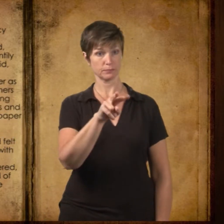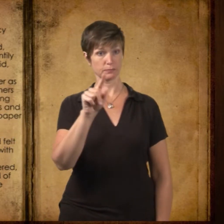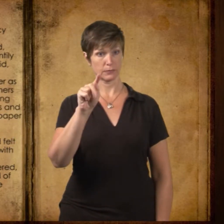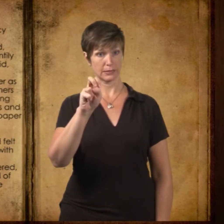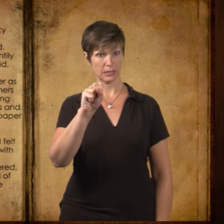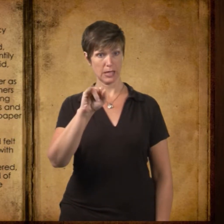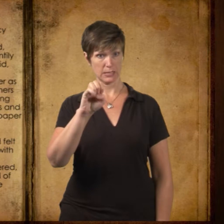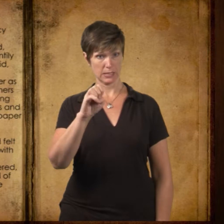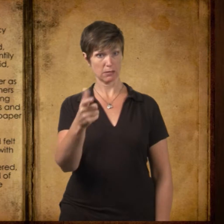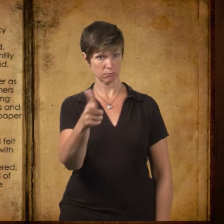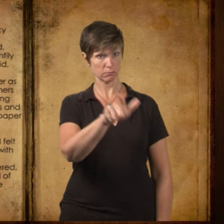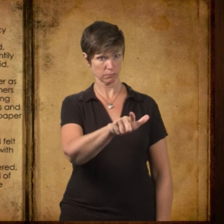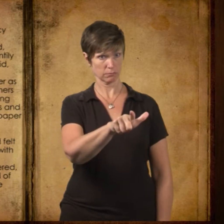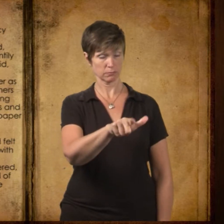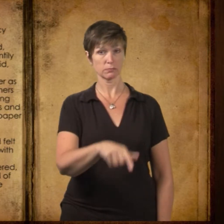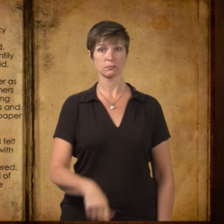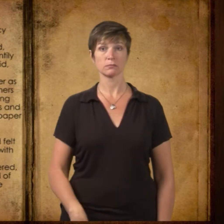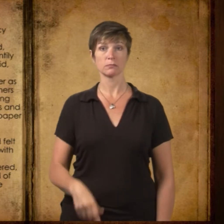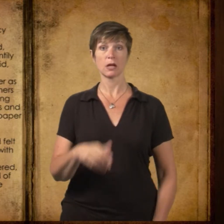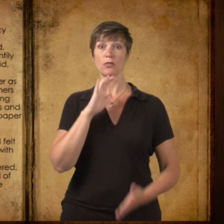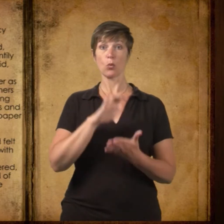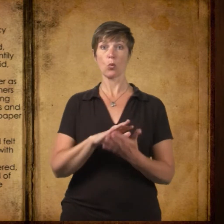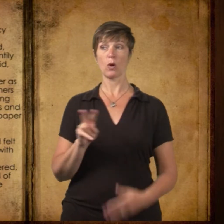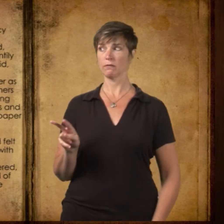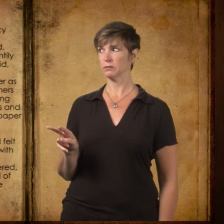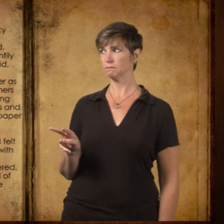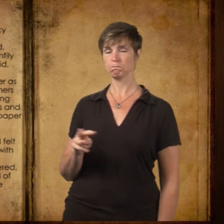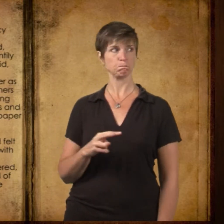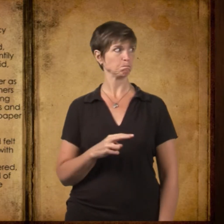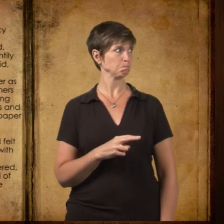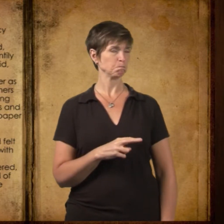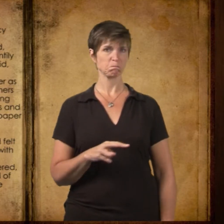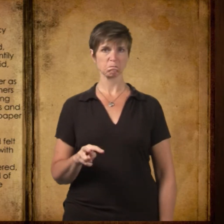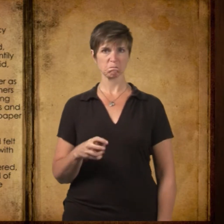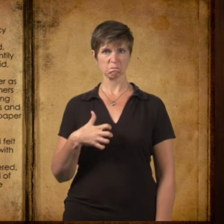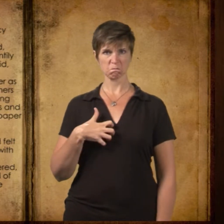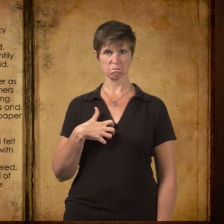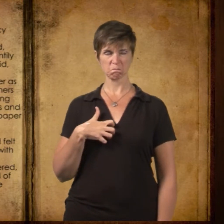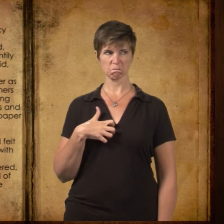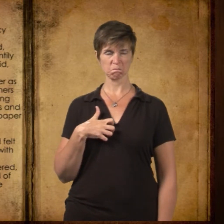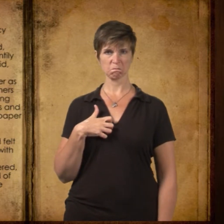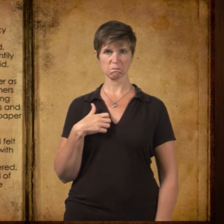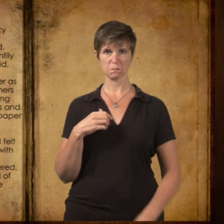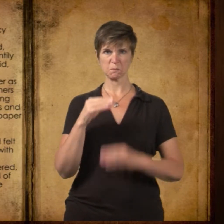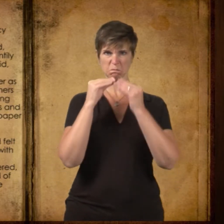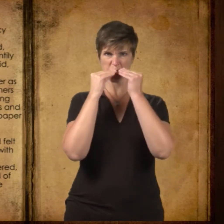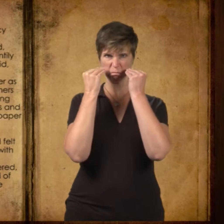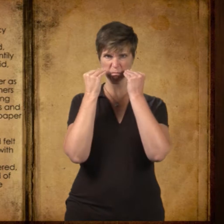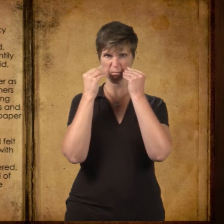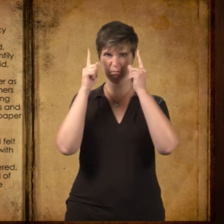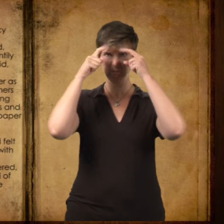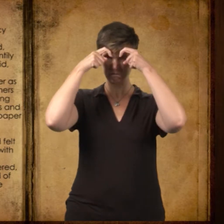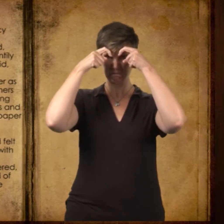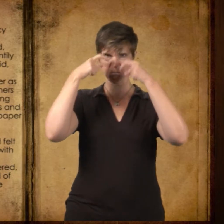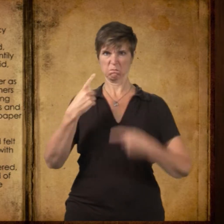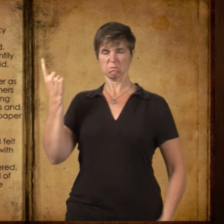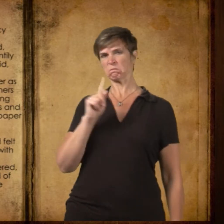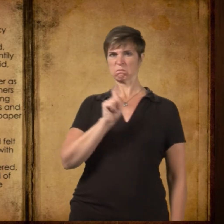Tessie, Mr. Summers said. She hesitated for a minute, looking around her defiantly, and then set her